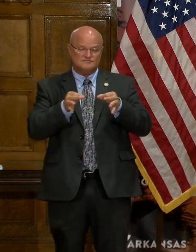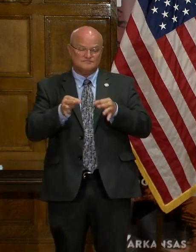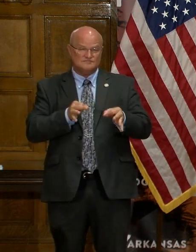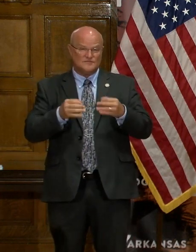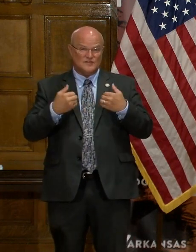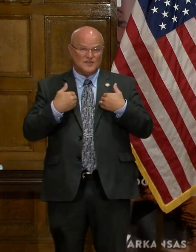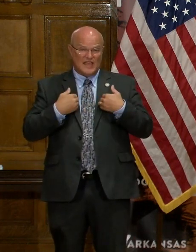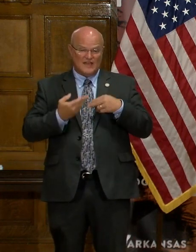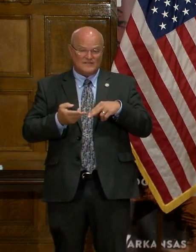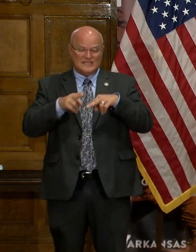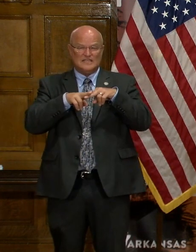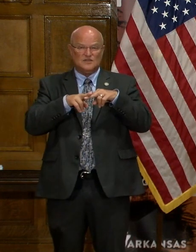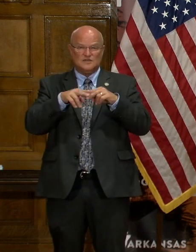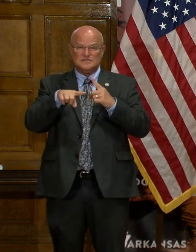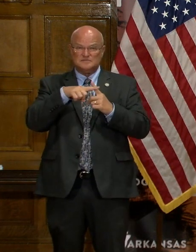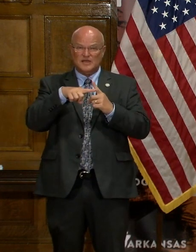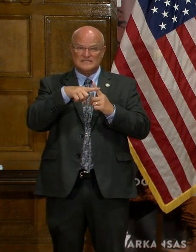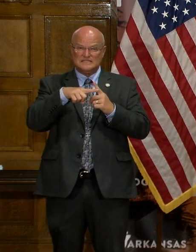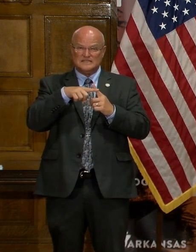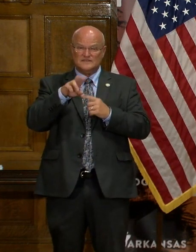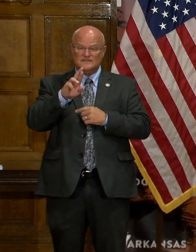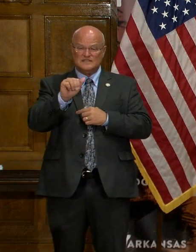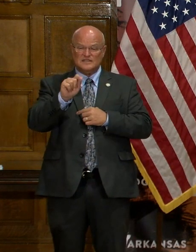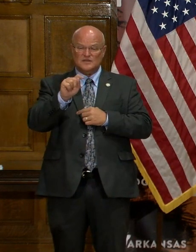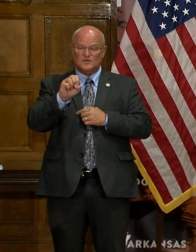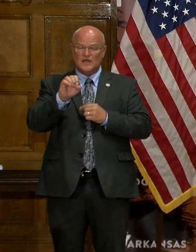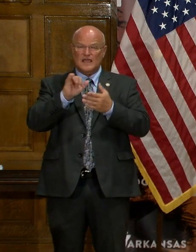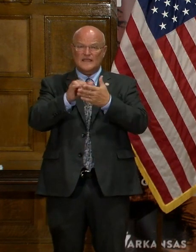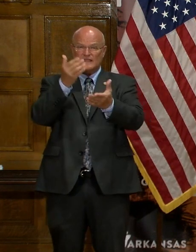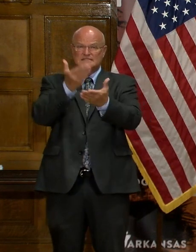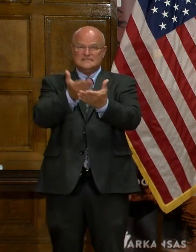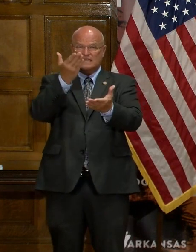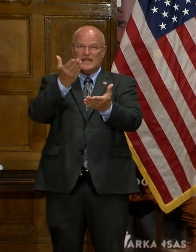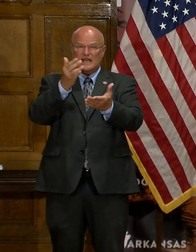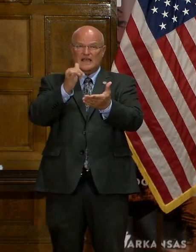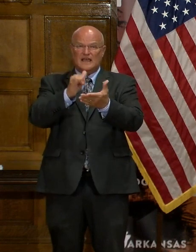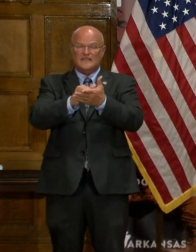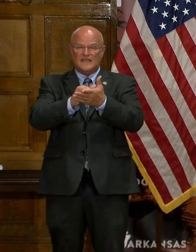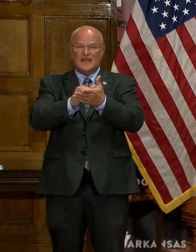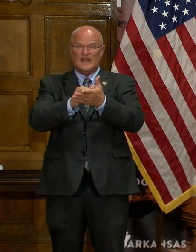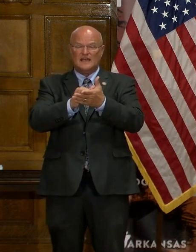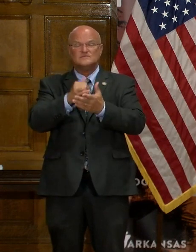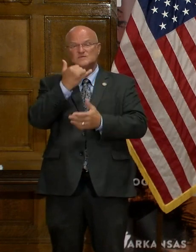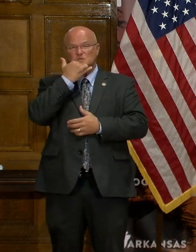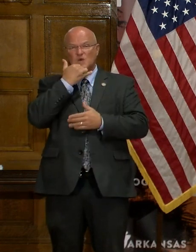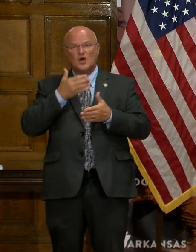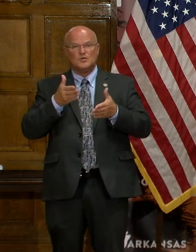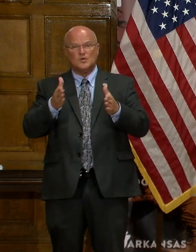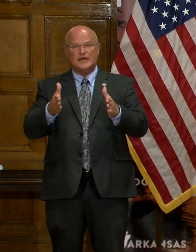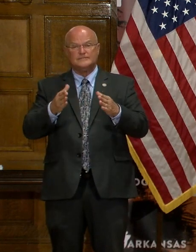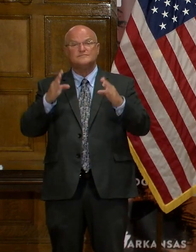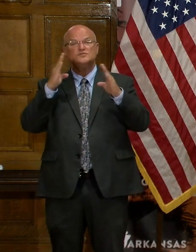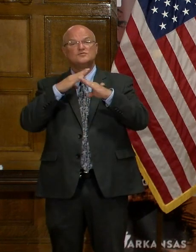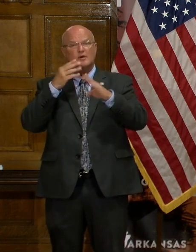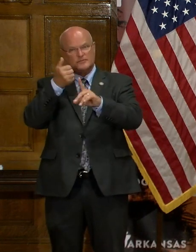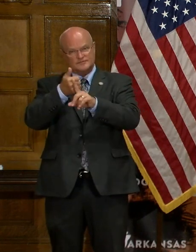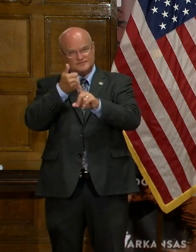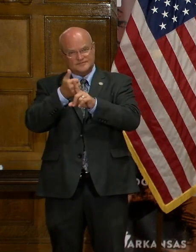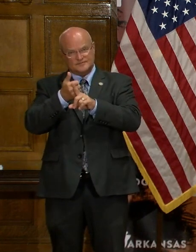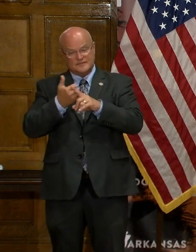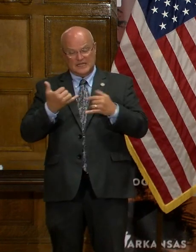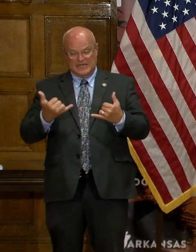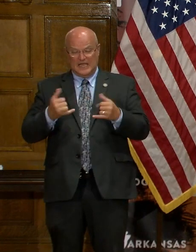have a increased positivity rate, that's a sign that you're headed in the wrong direction in trouble. Now,